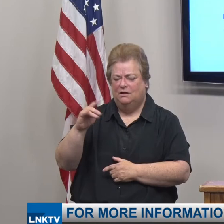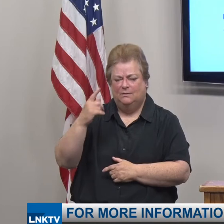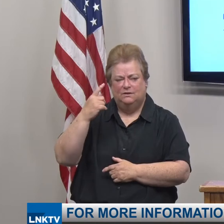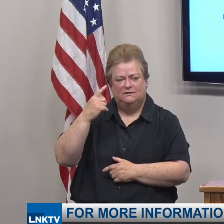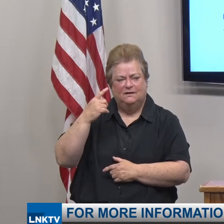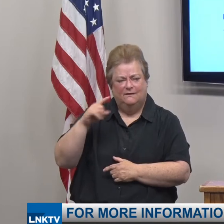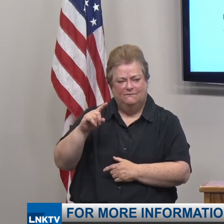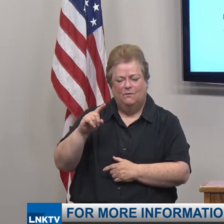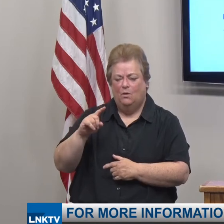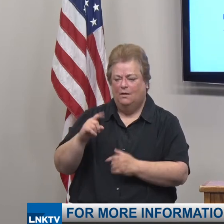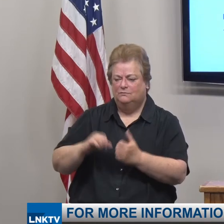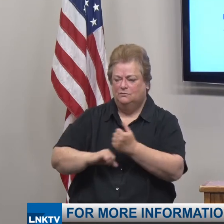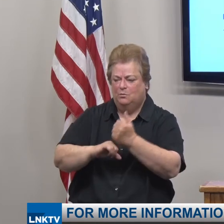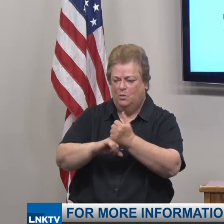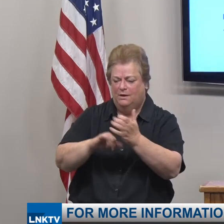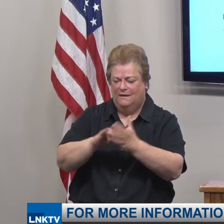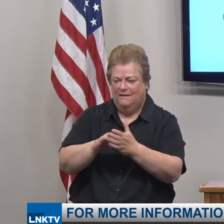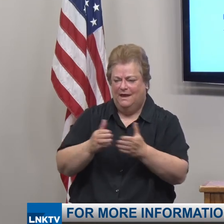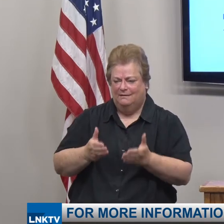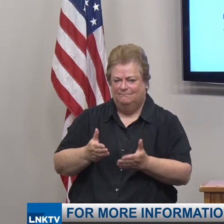that, we'd open it up for questions.